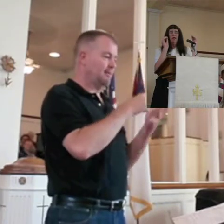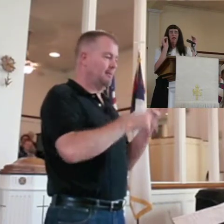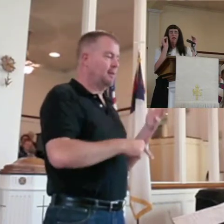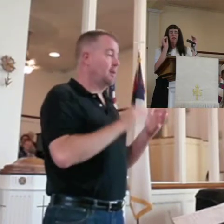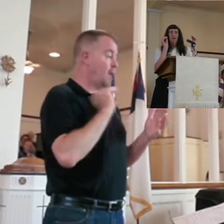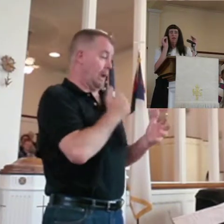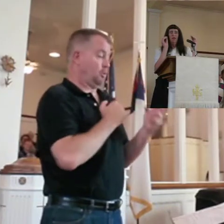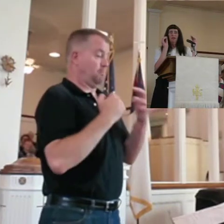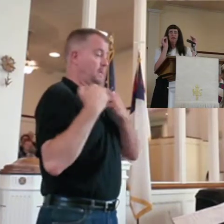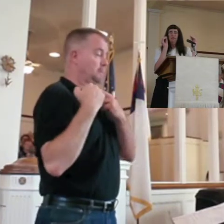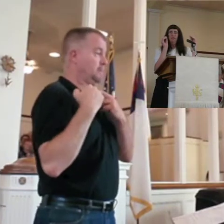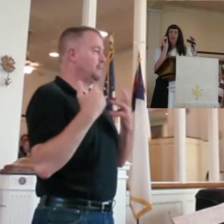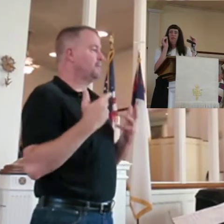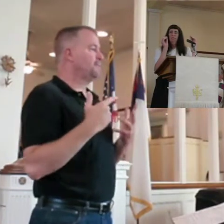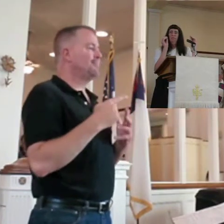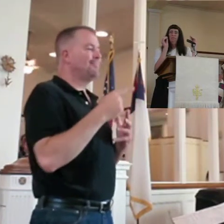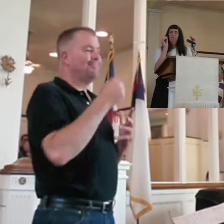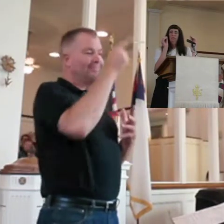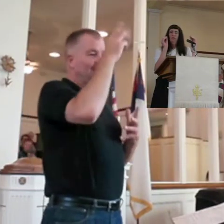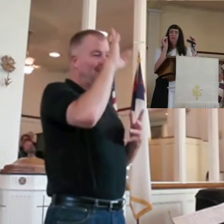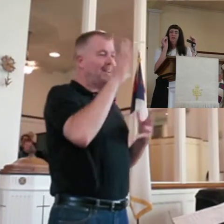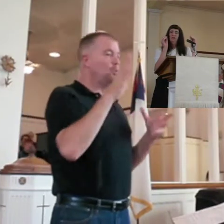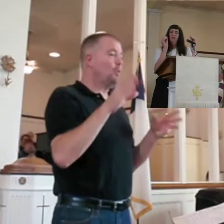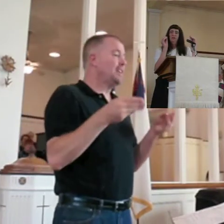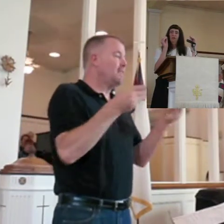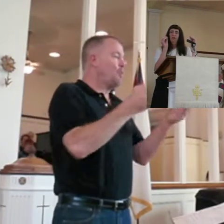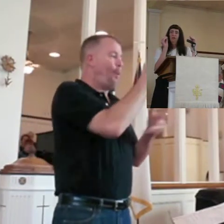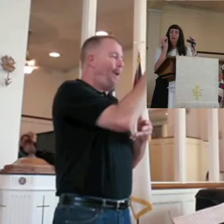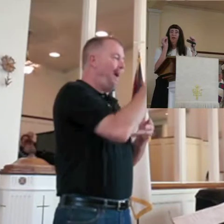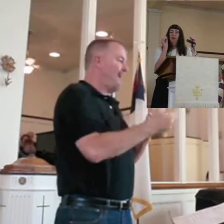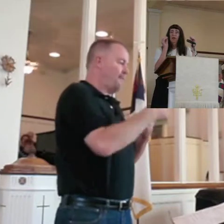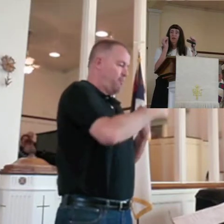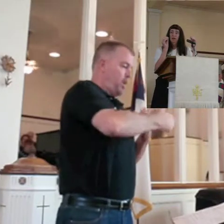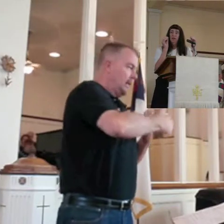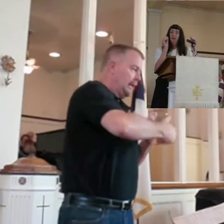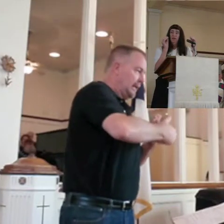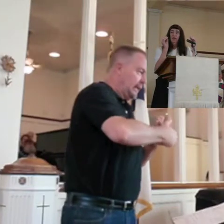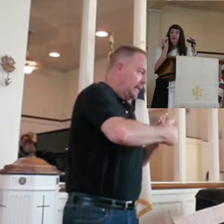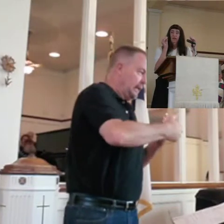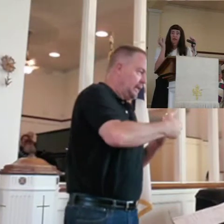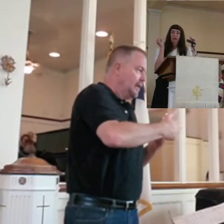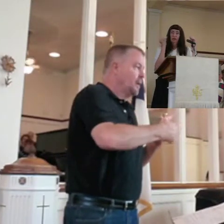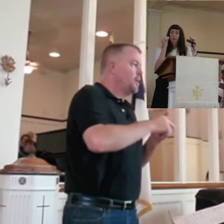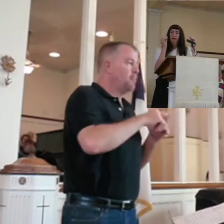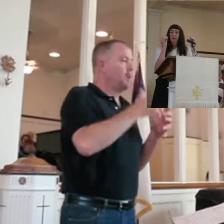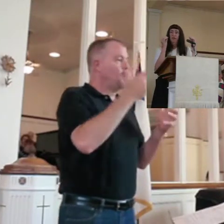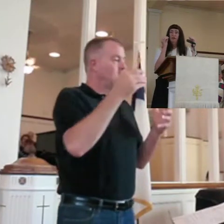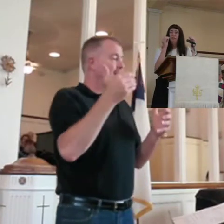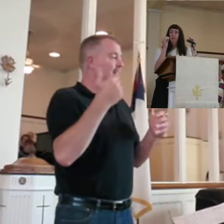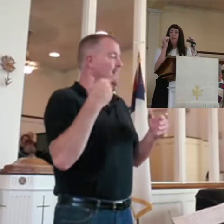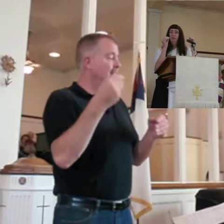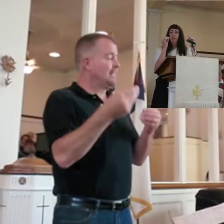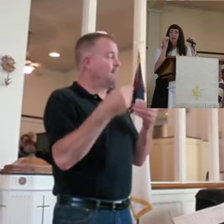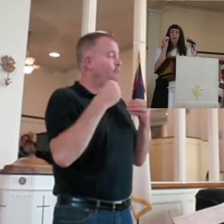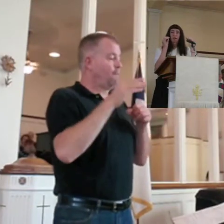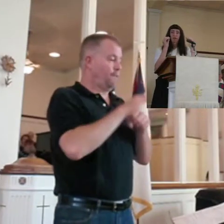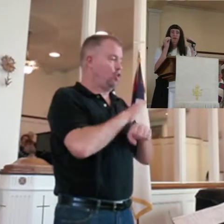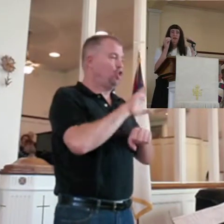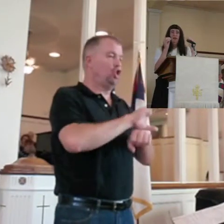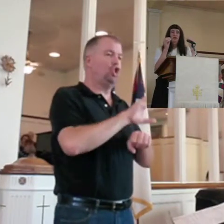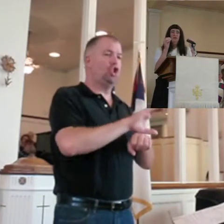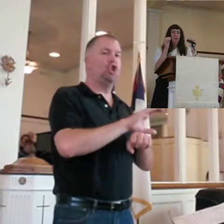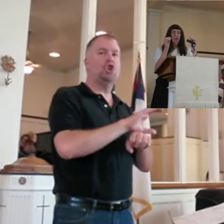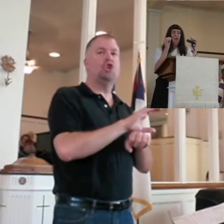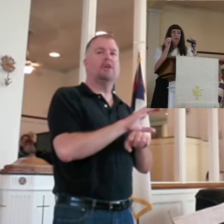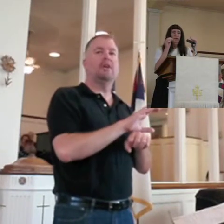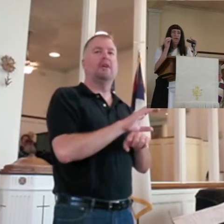But God doesn't want your last slice of bread, but he wants this church to be here. At least I do. I know that. And he's told me he wants it to be here. And